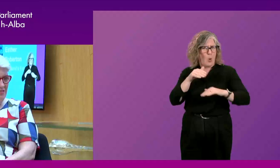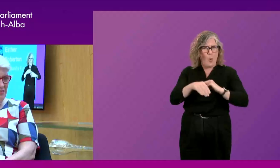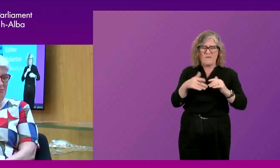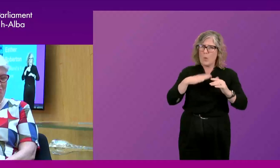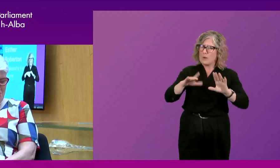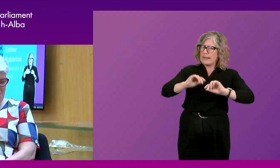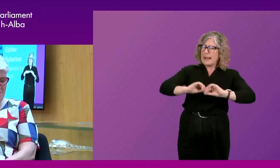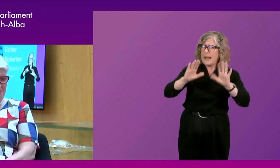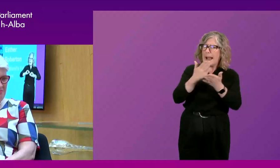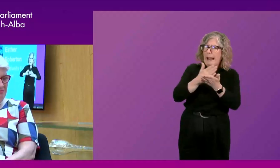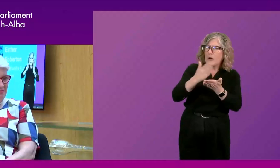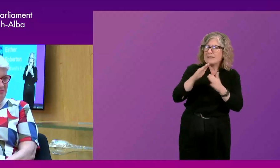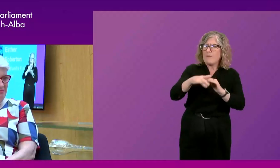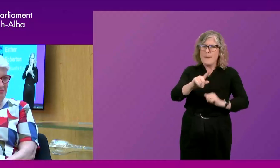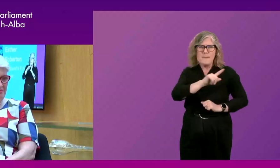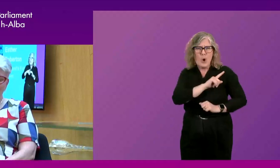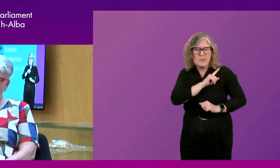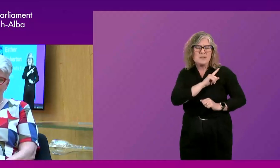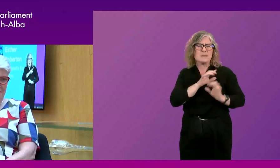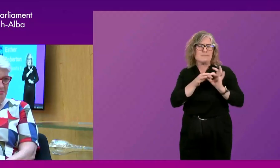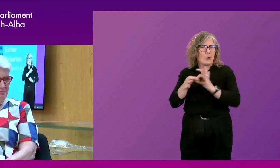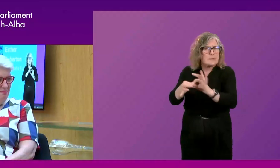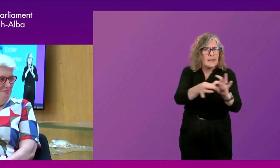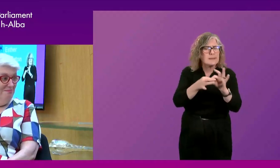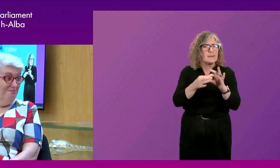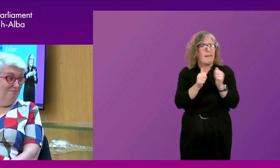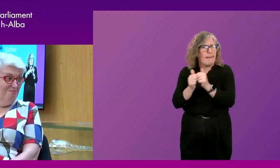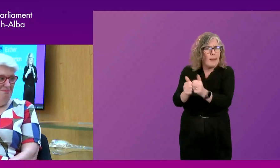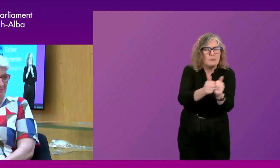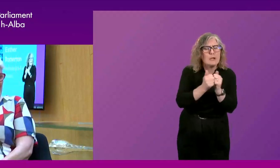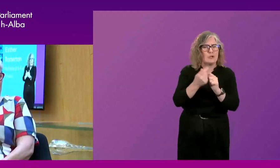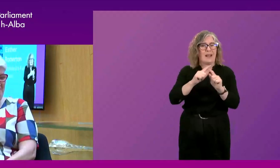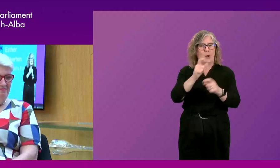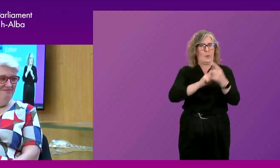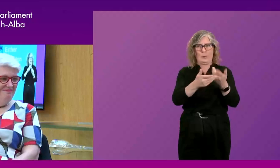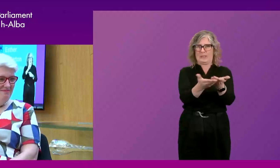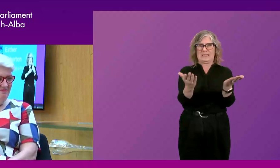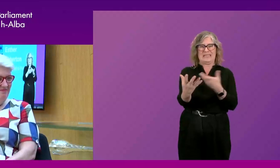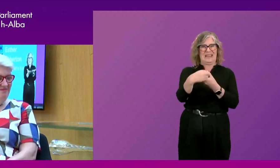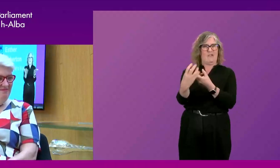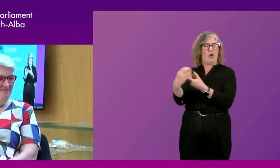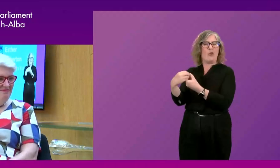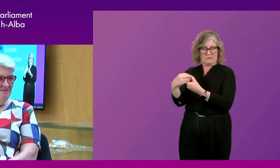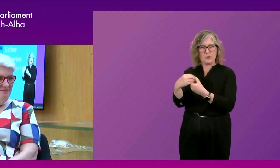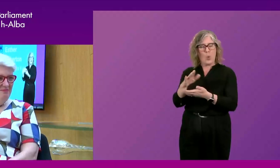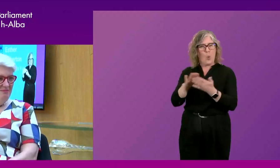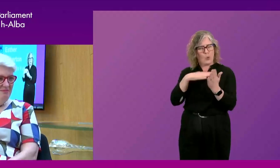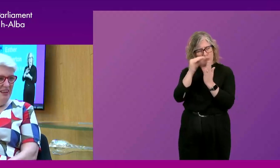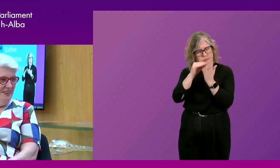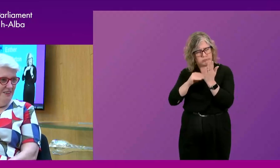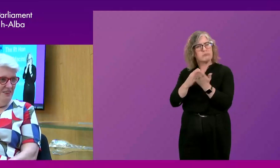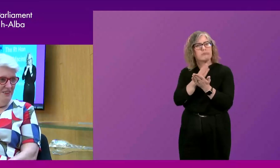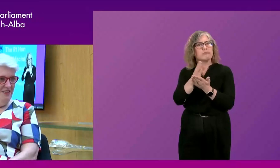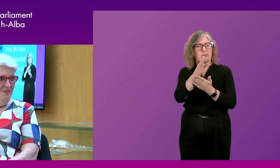purpose, consensus, collaboration and community involvement to build a route map to a fairer Scotland.